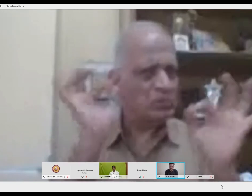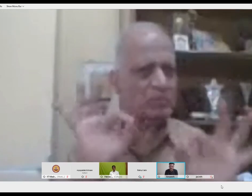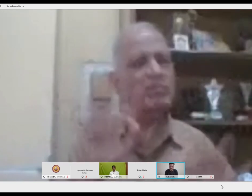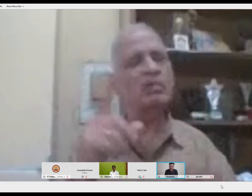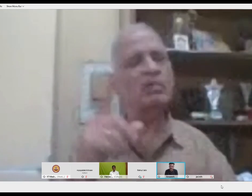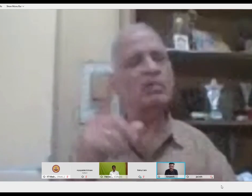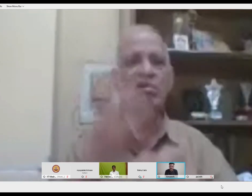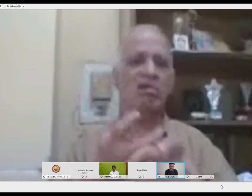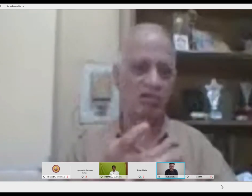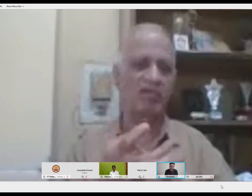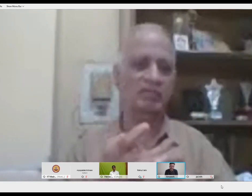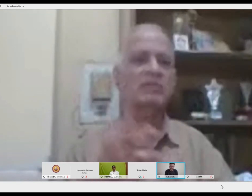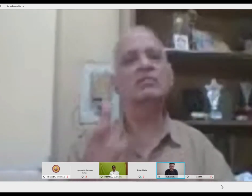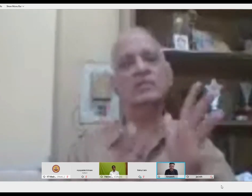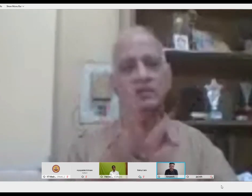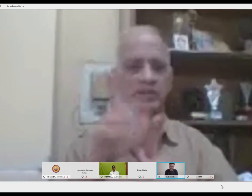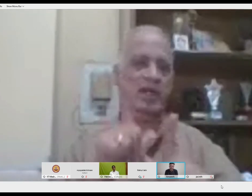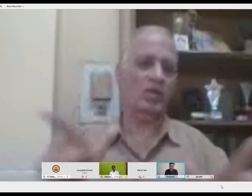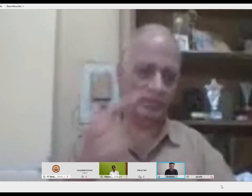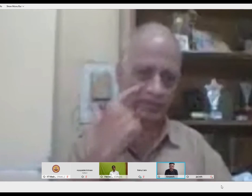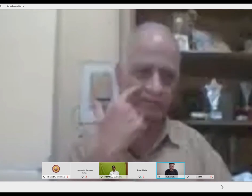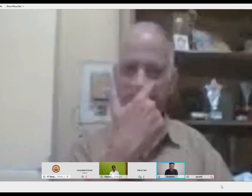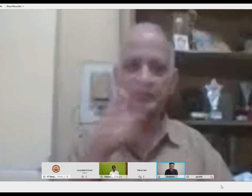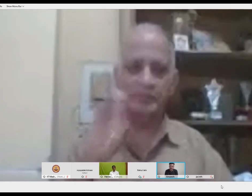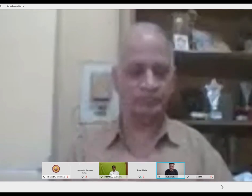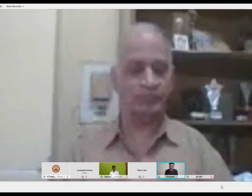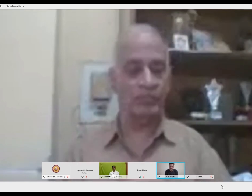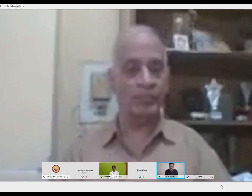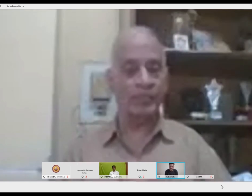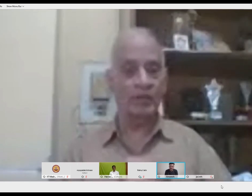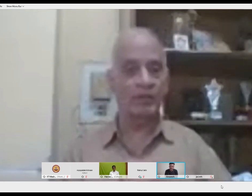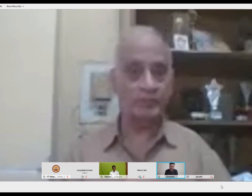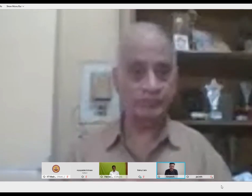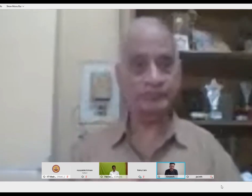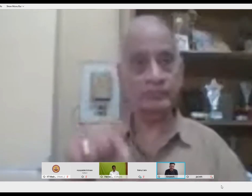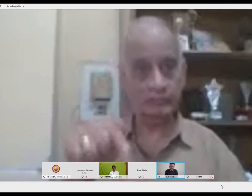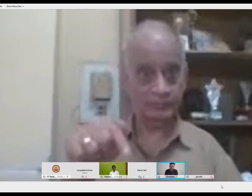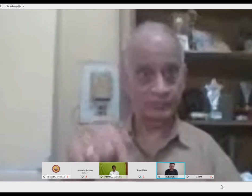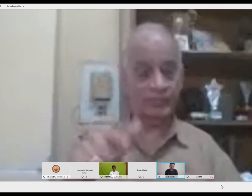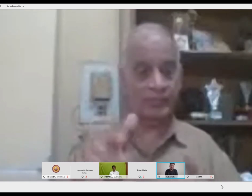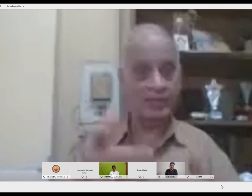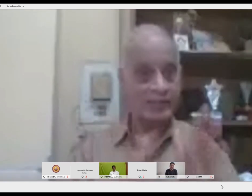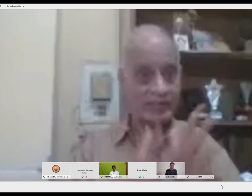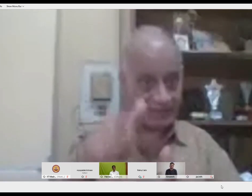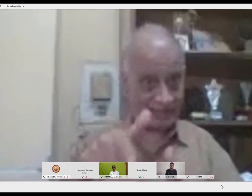age. So for them, they might be able to understand sounds. But for those who are born deaf,